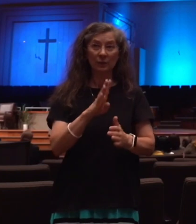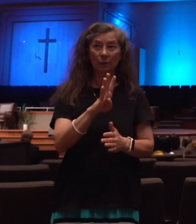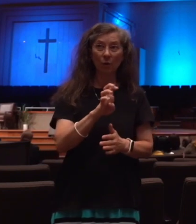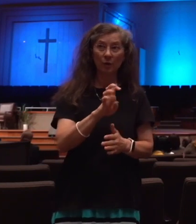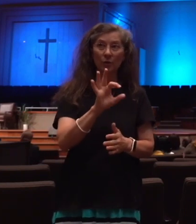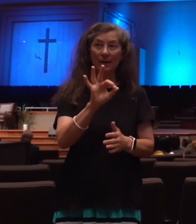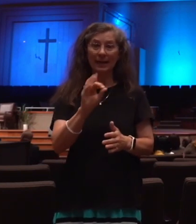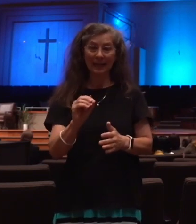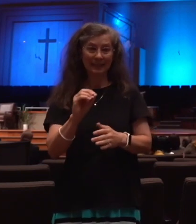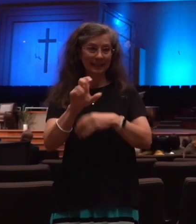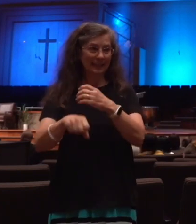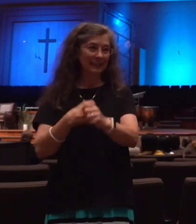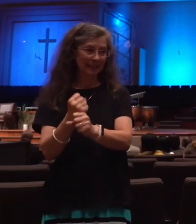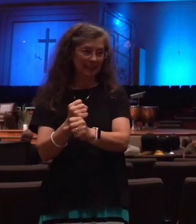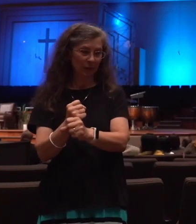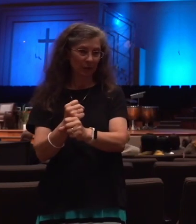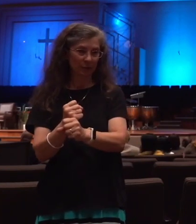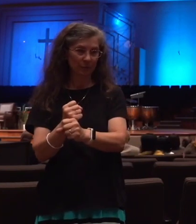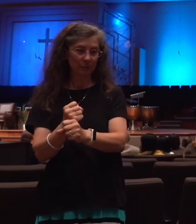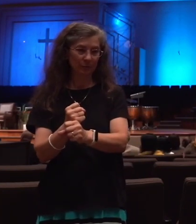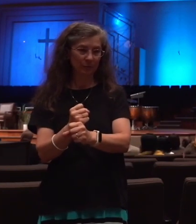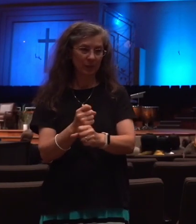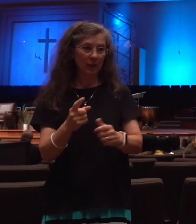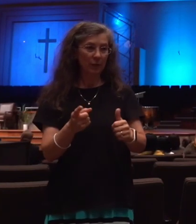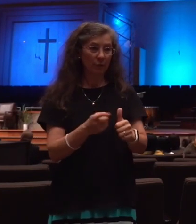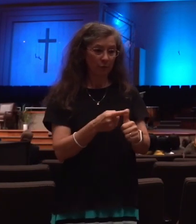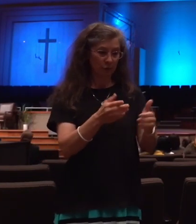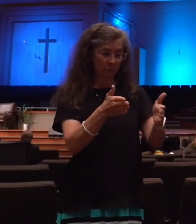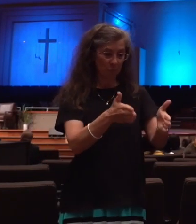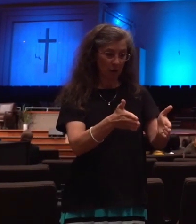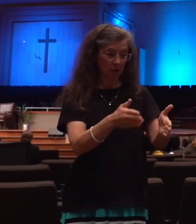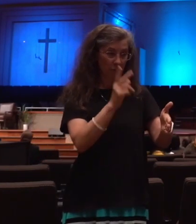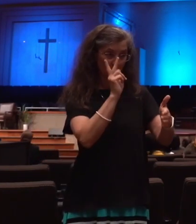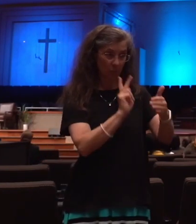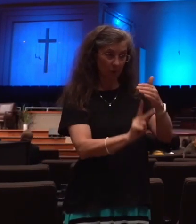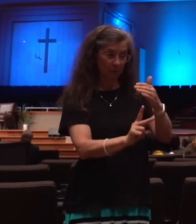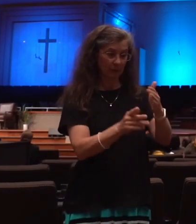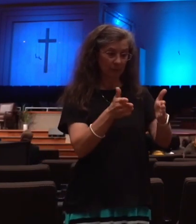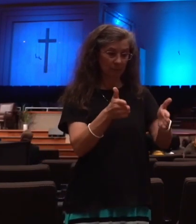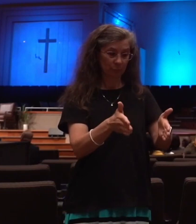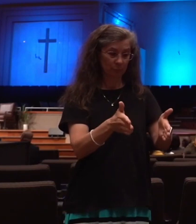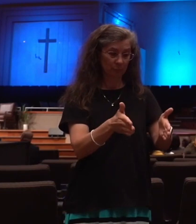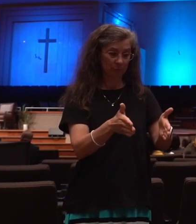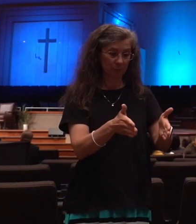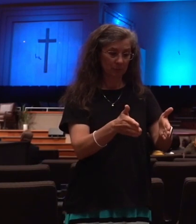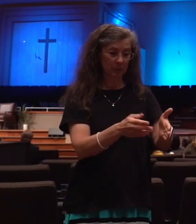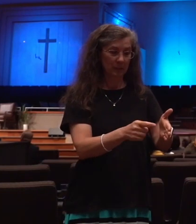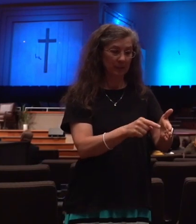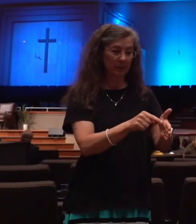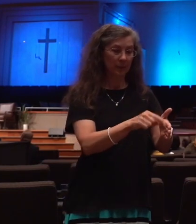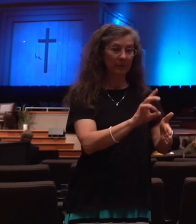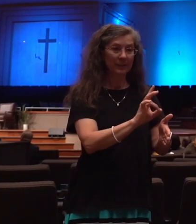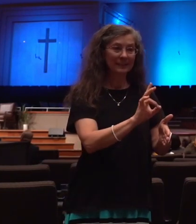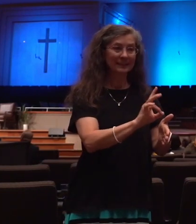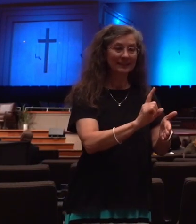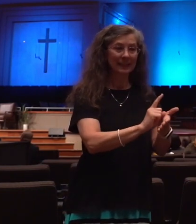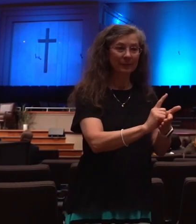The first section of the prophecy is broken into two parts. You have seven weeks, or 49 years,